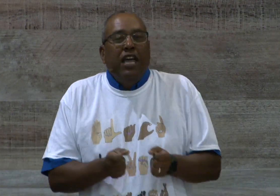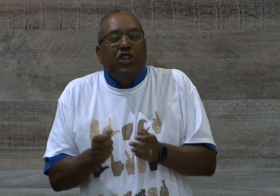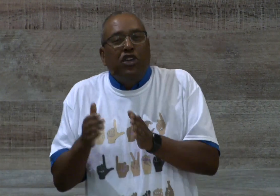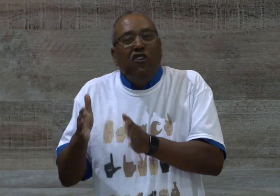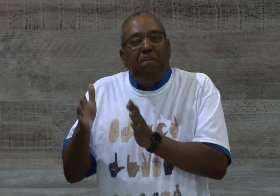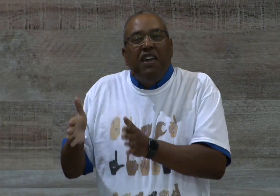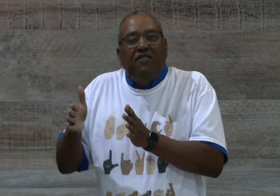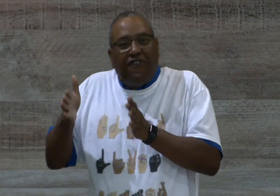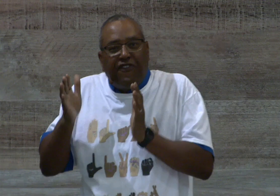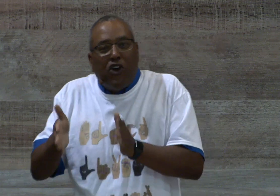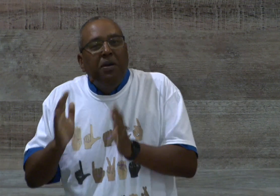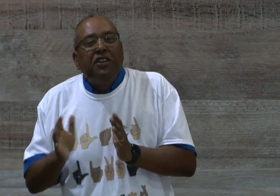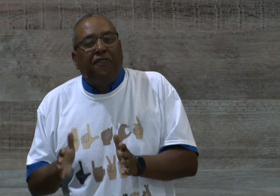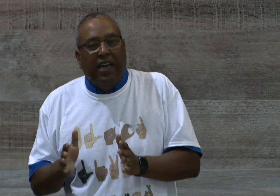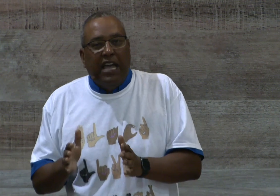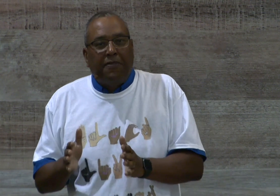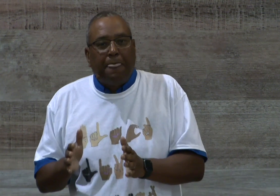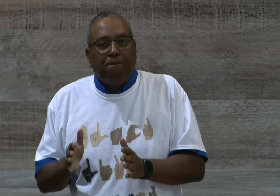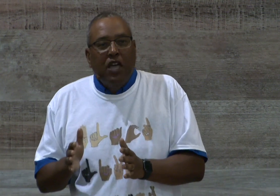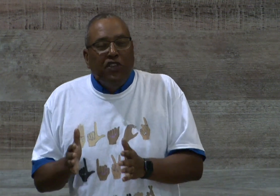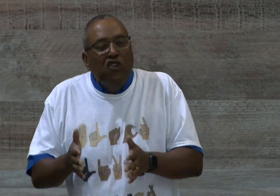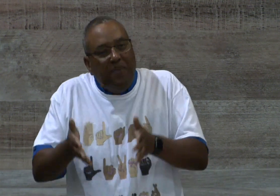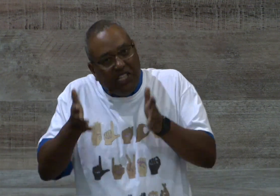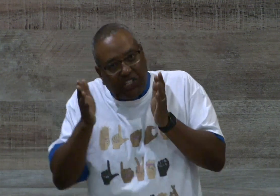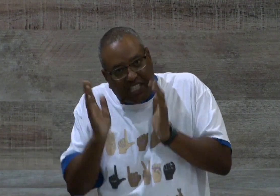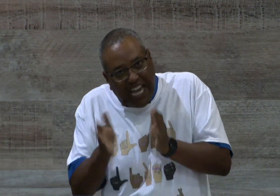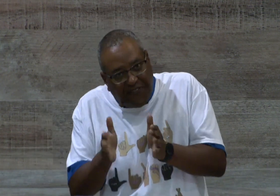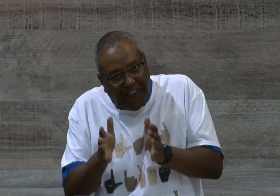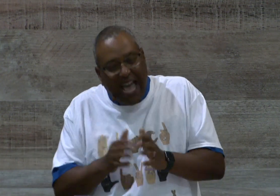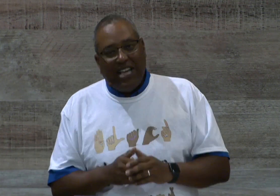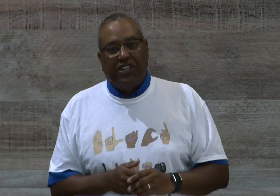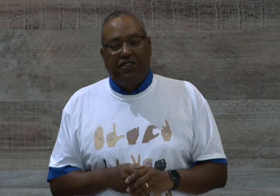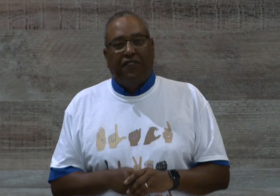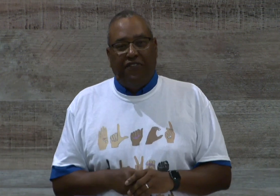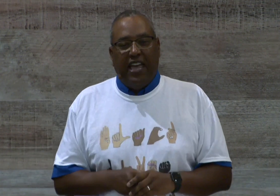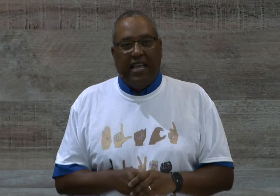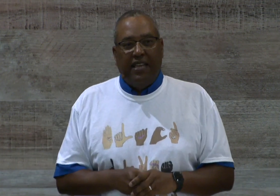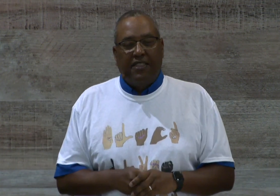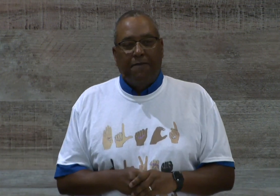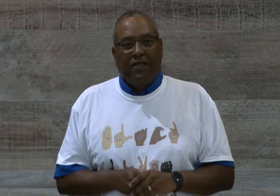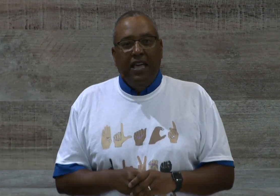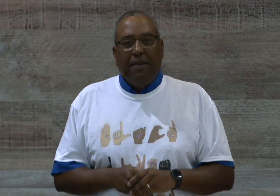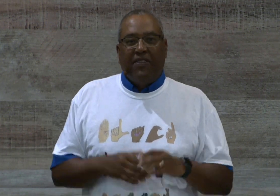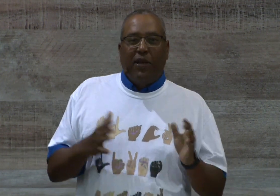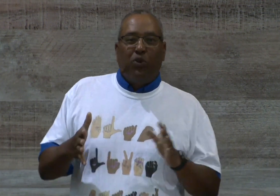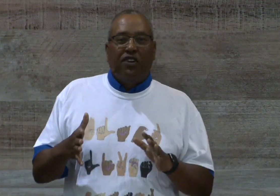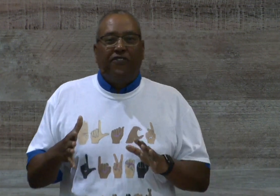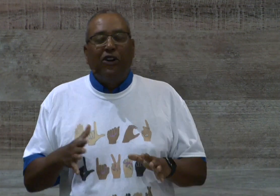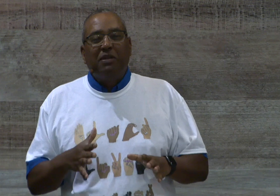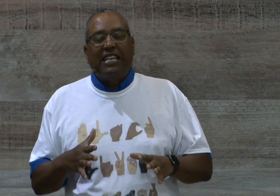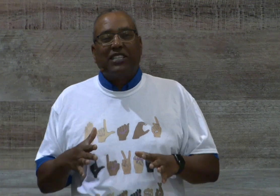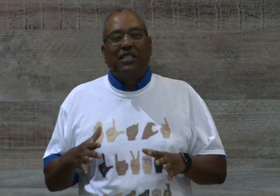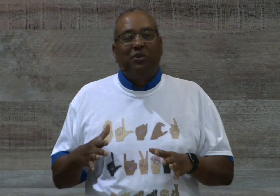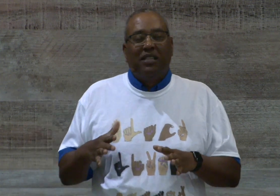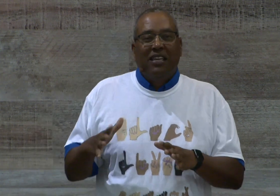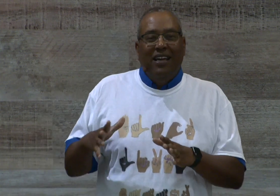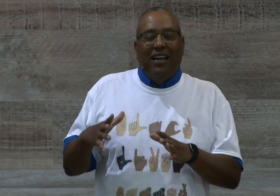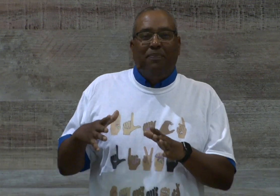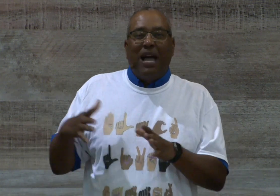you've been firm in your faith. You've been steadfast in your faith. As matter of fact, that word firmness has to deal with a background